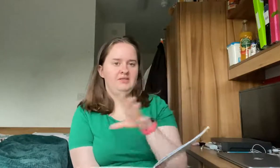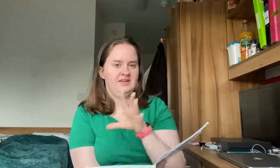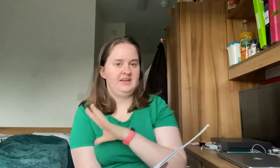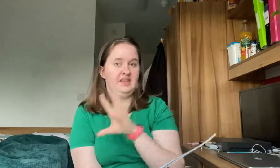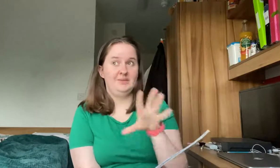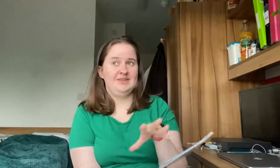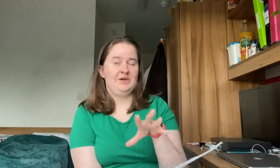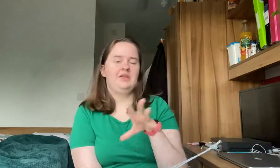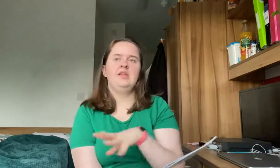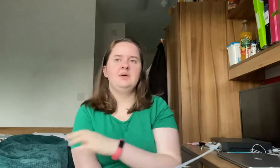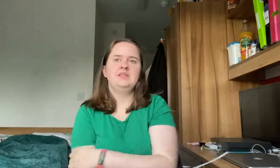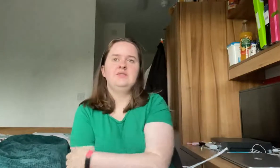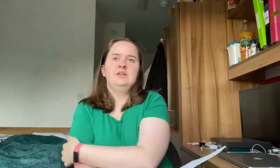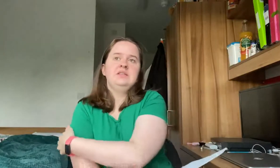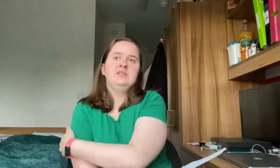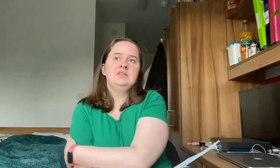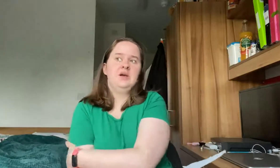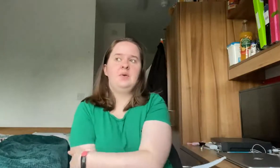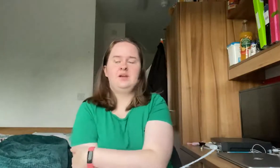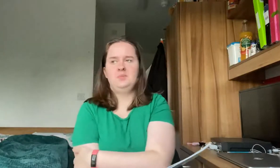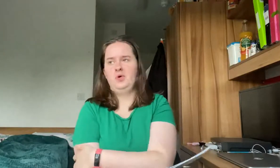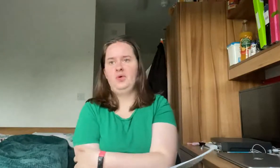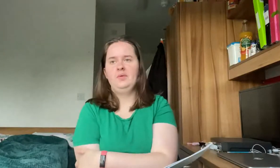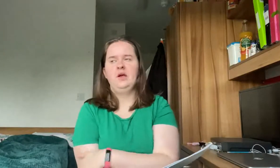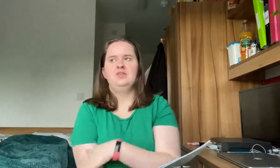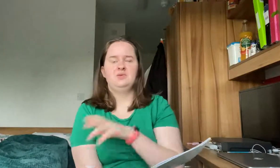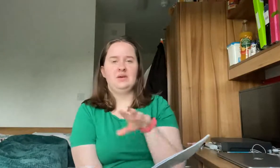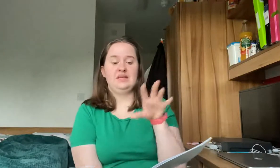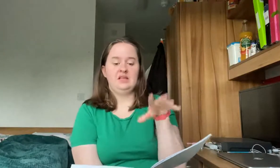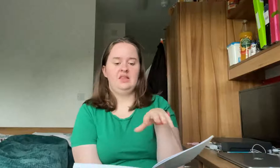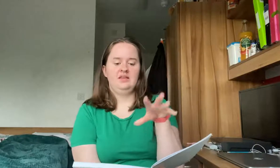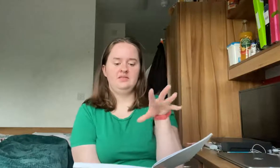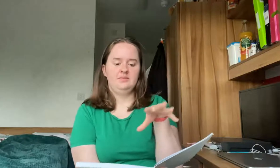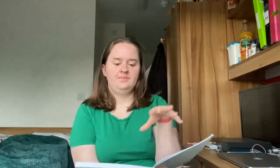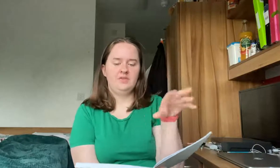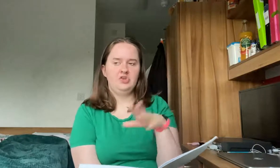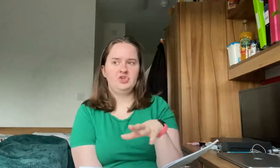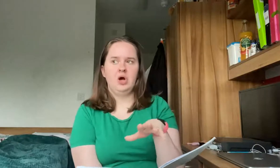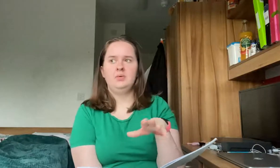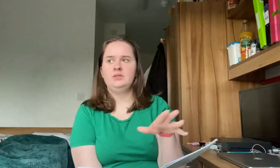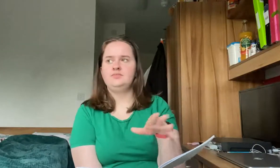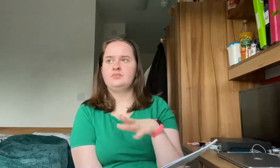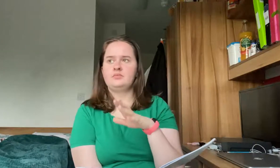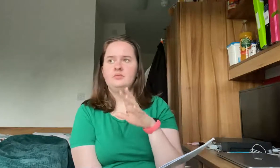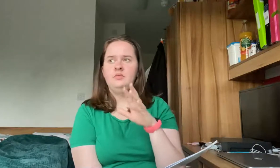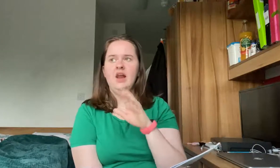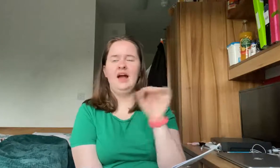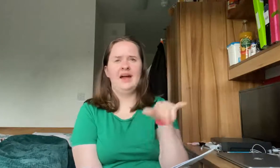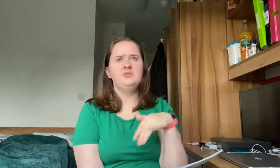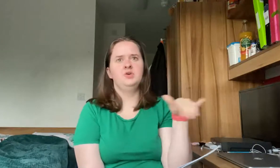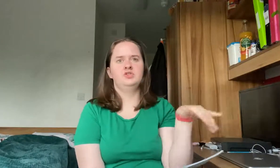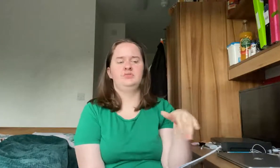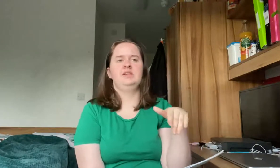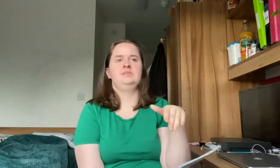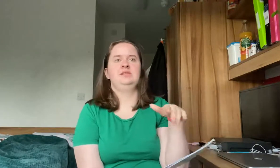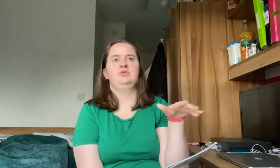first day that was the only thing that went in the freezer so I'd bought so when I did this shop I had bought some ready meals